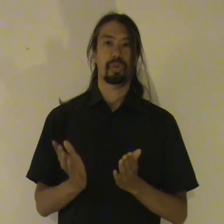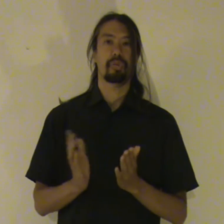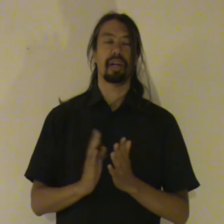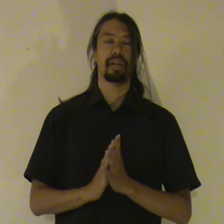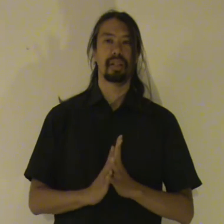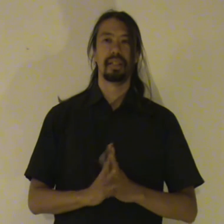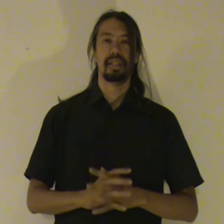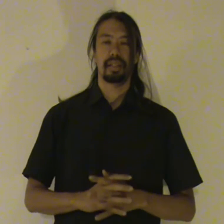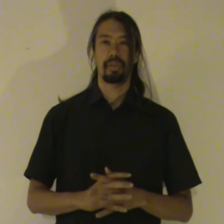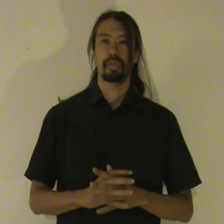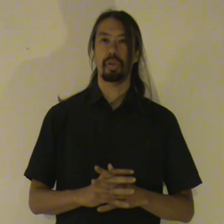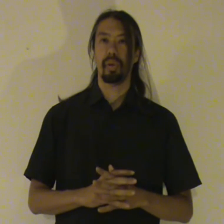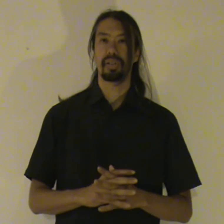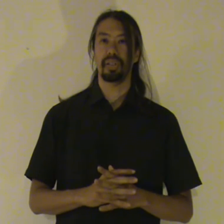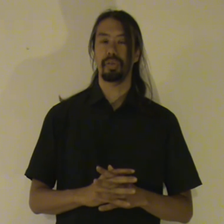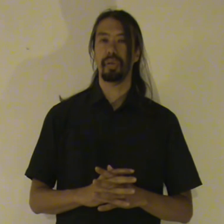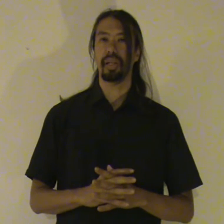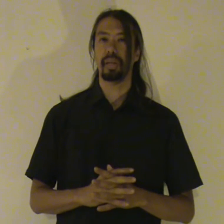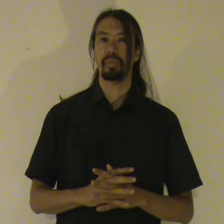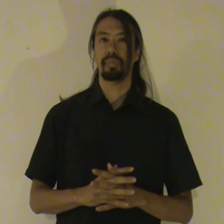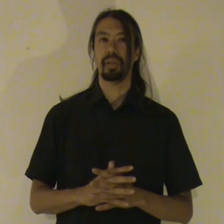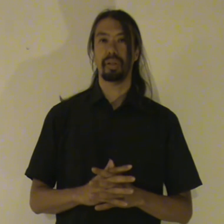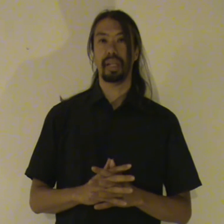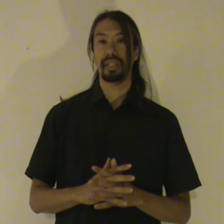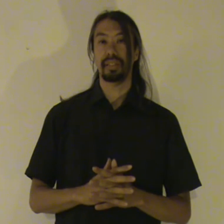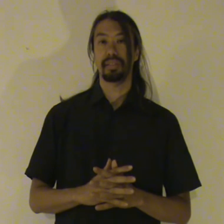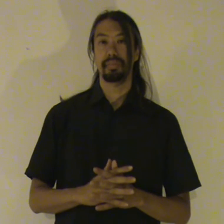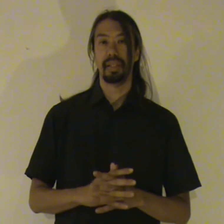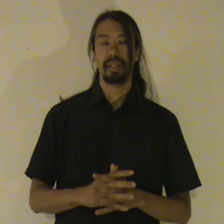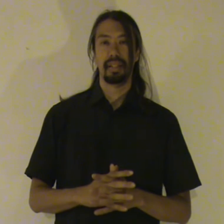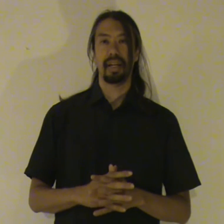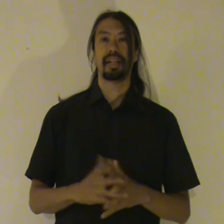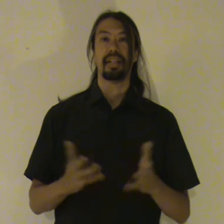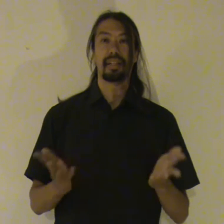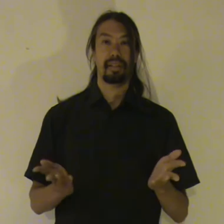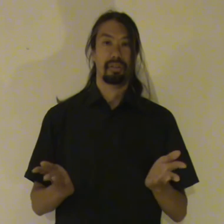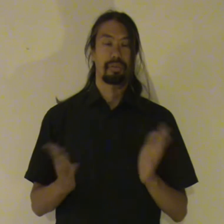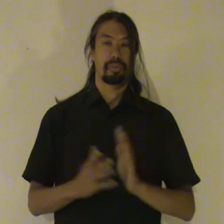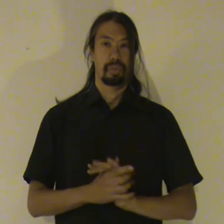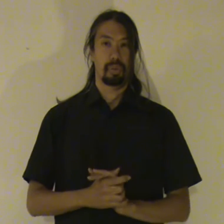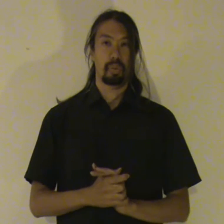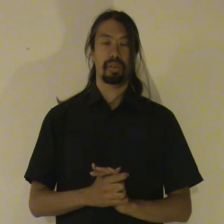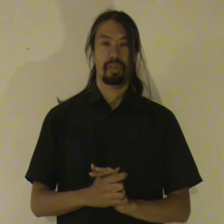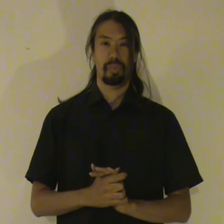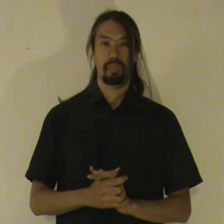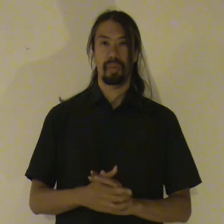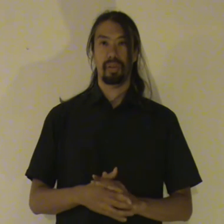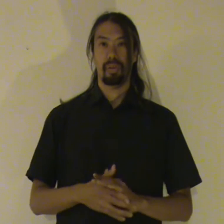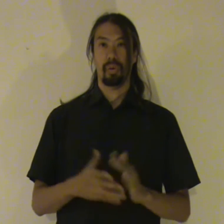fear. Then also the quality of the reading. Will be a lot less. Ideally you would want your